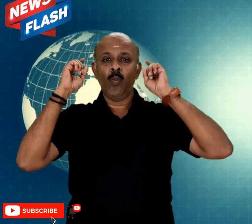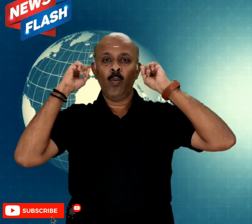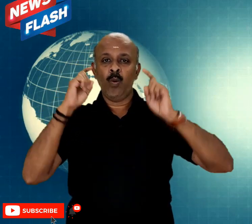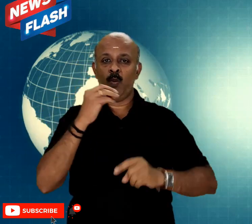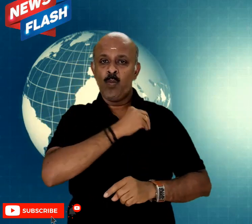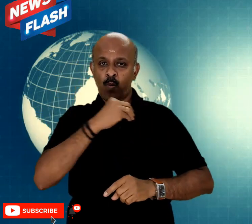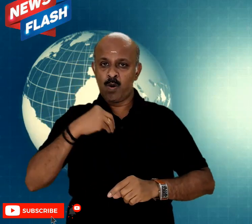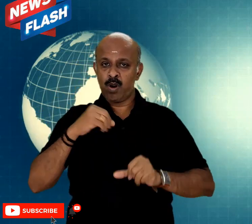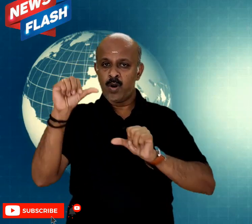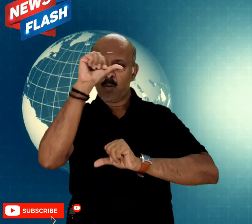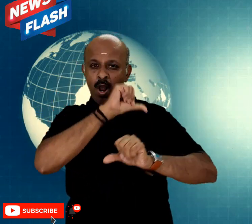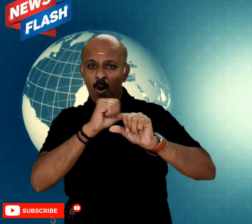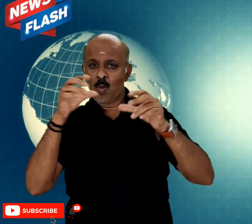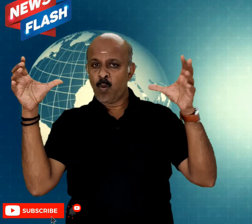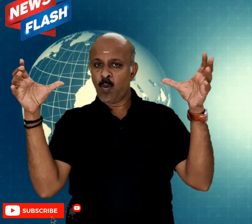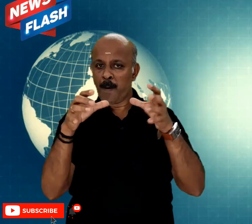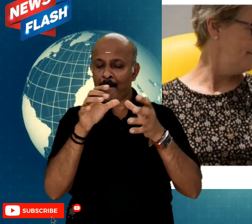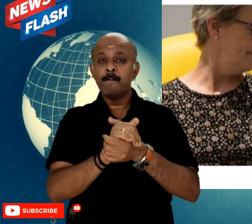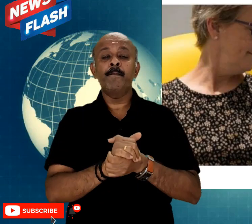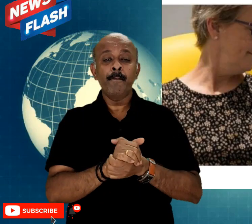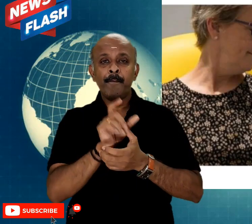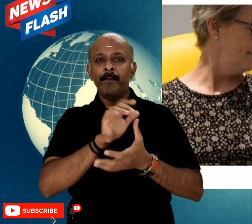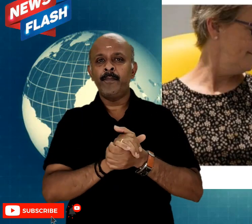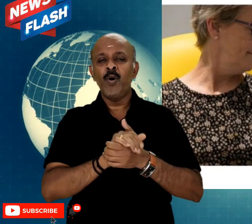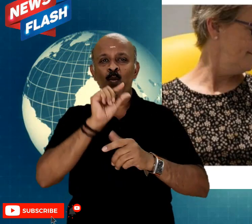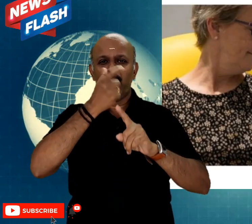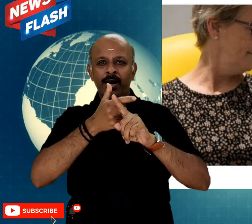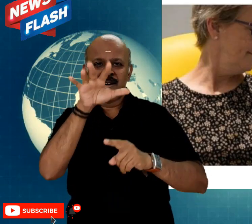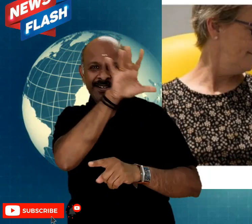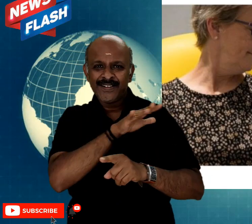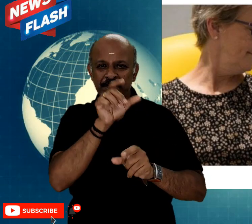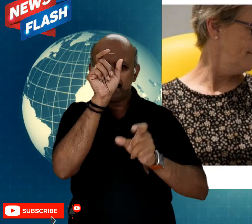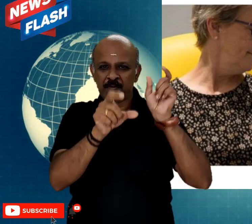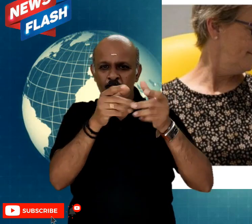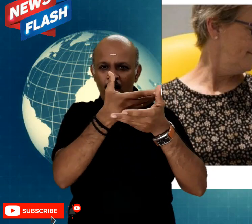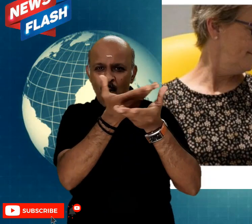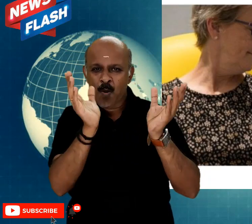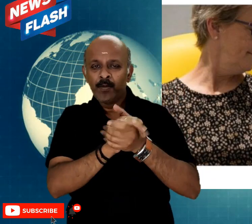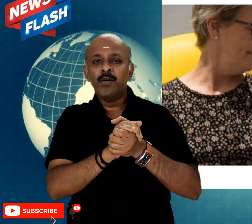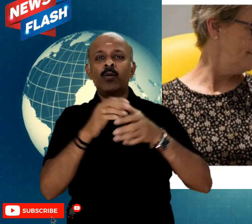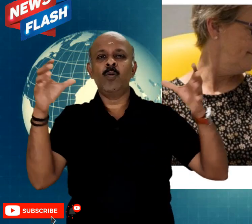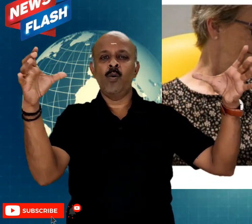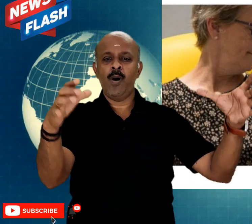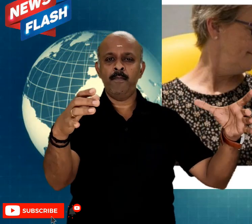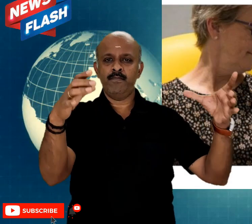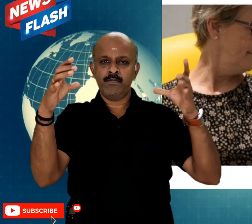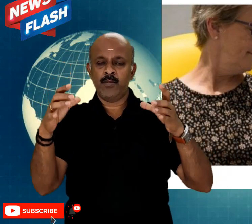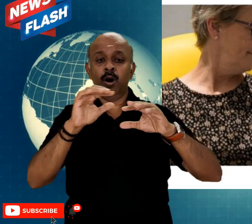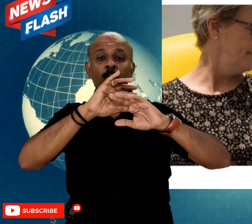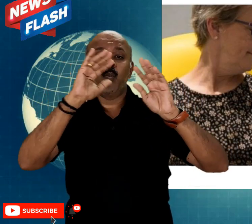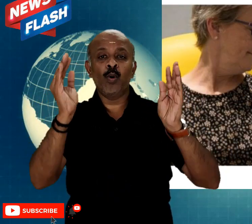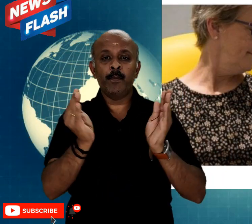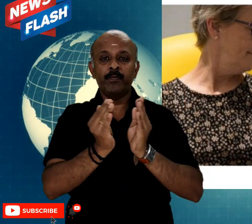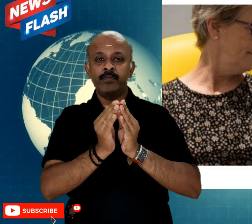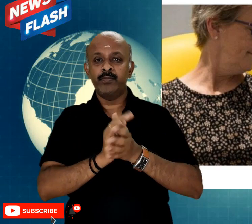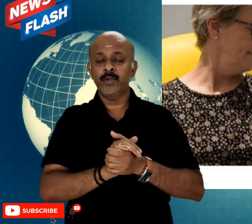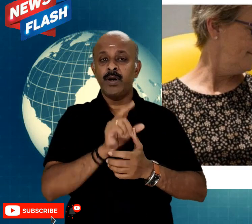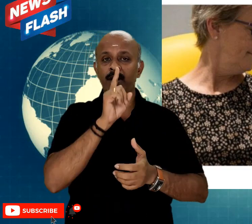The trials involved 1077 people showing positive results and cells that can fight coronavirus.